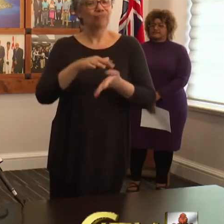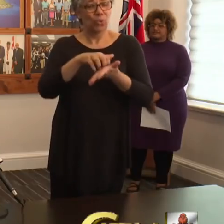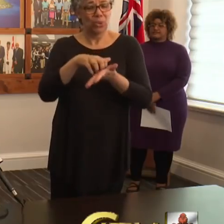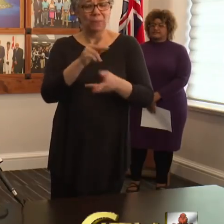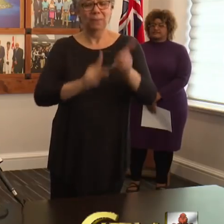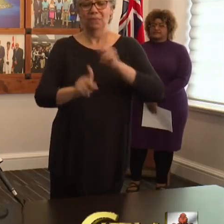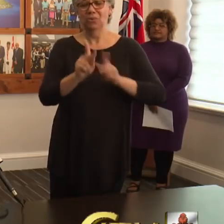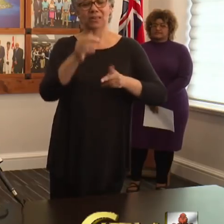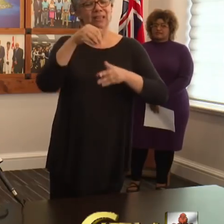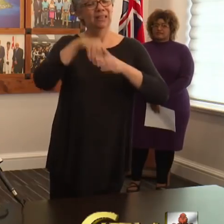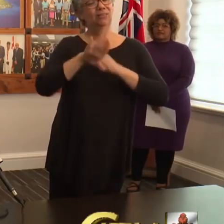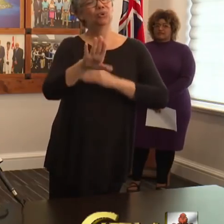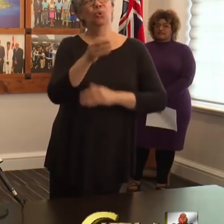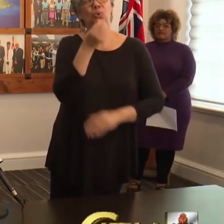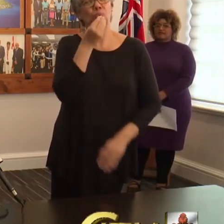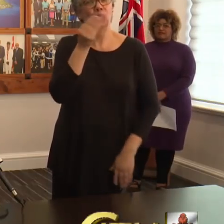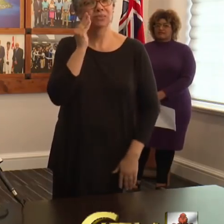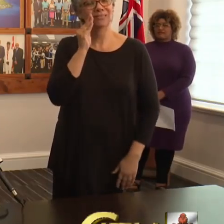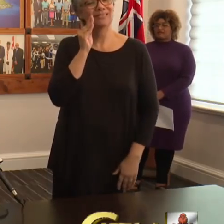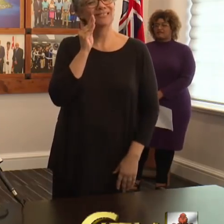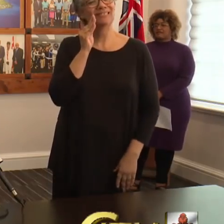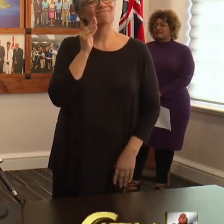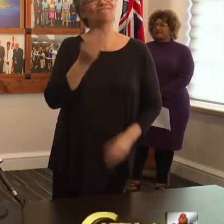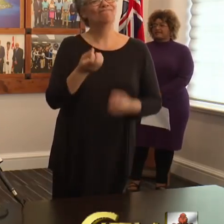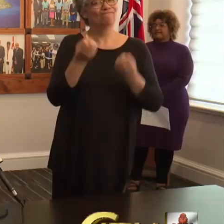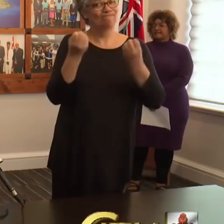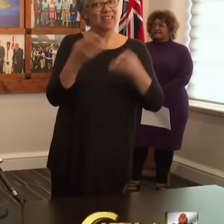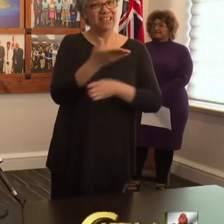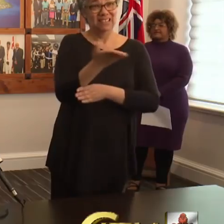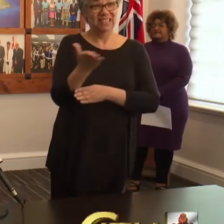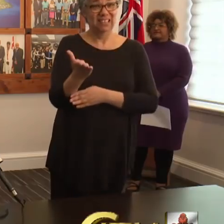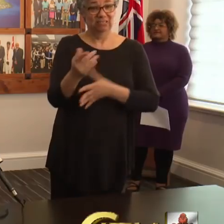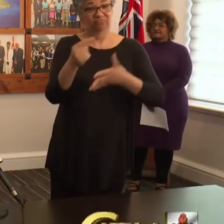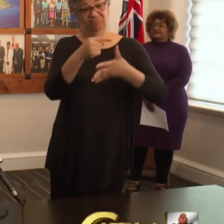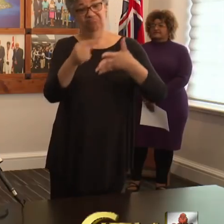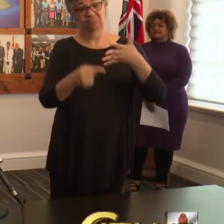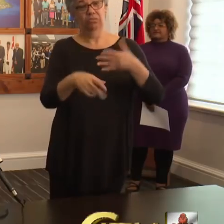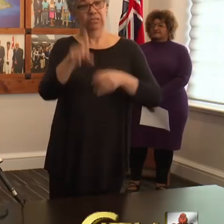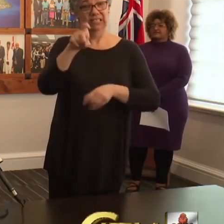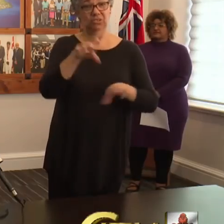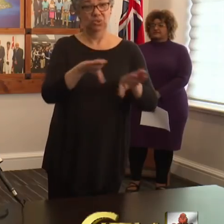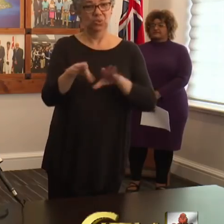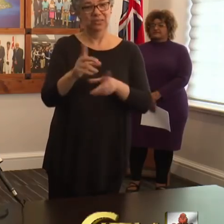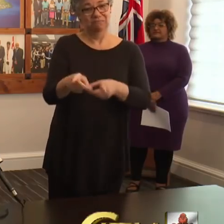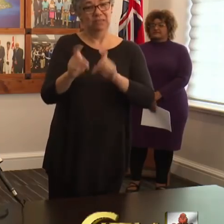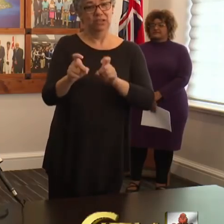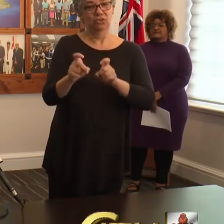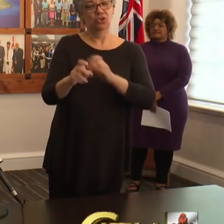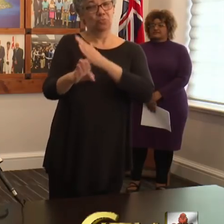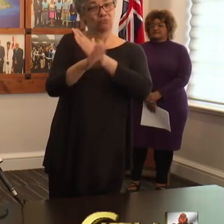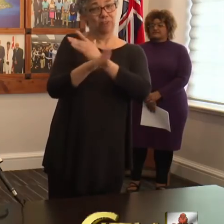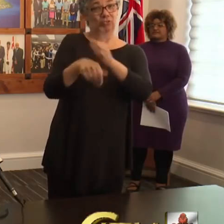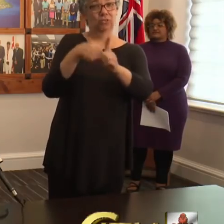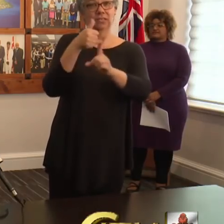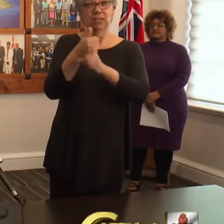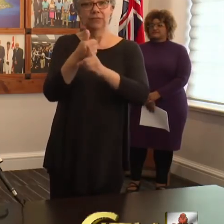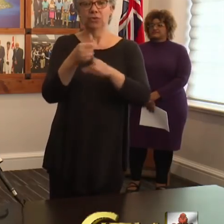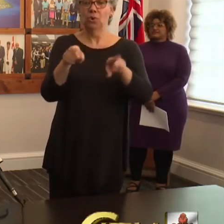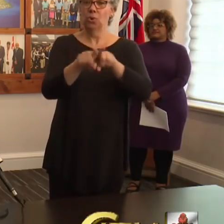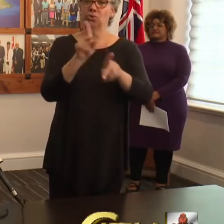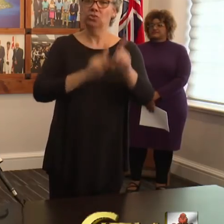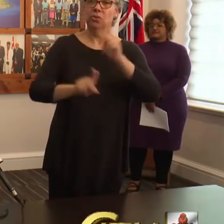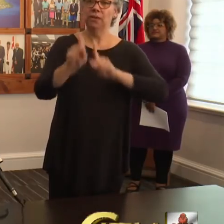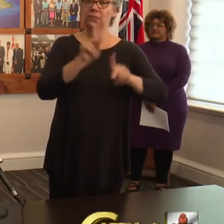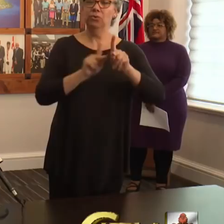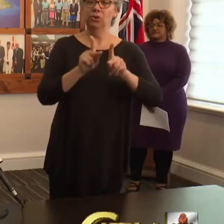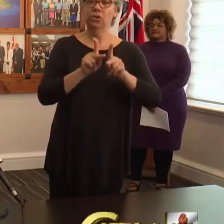your own homes, there are several actions that you need to take immediately to protect yourself as well as those persons